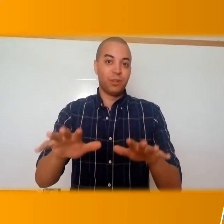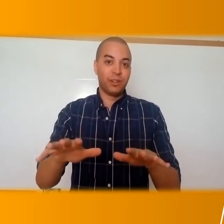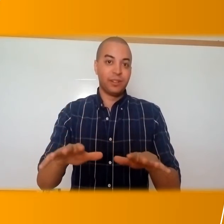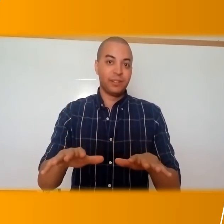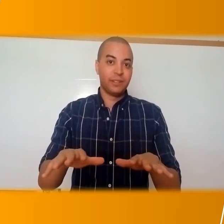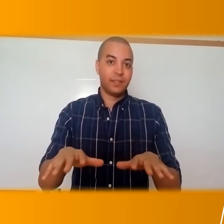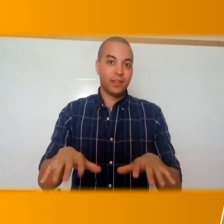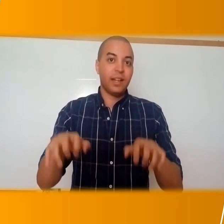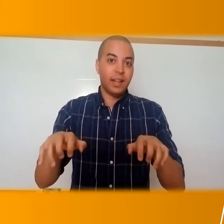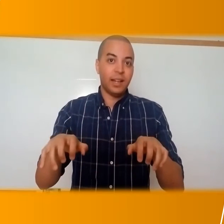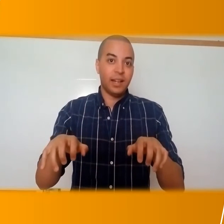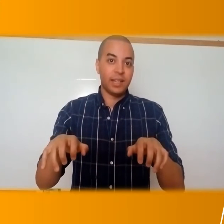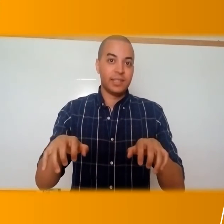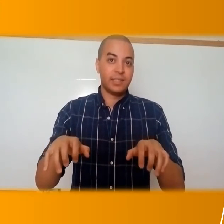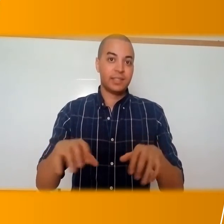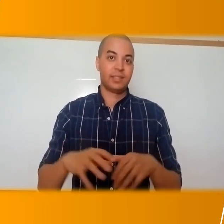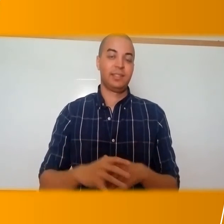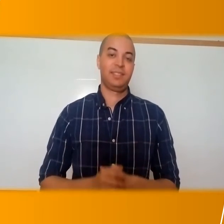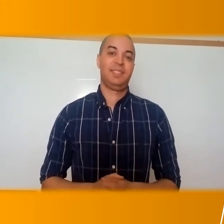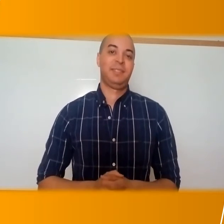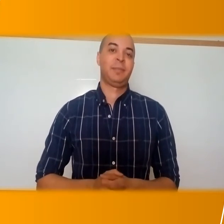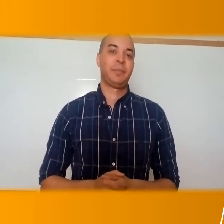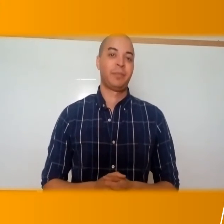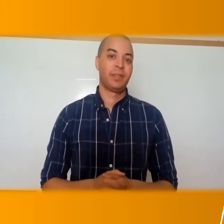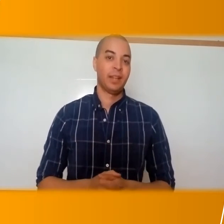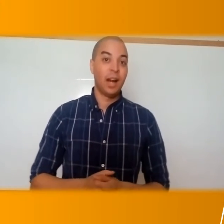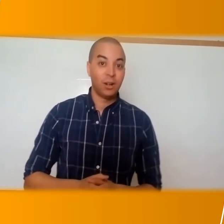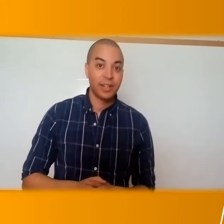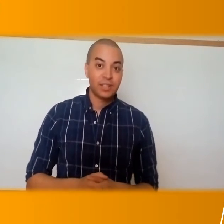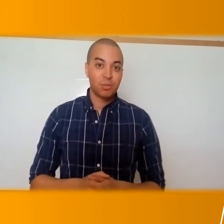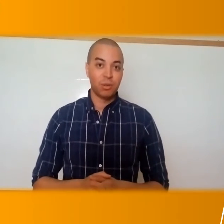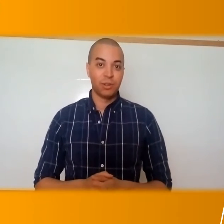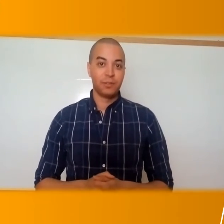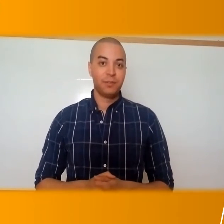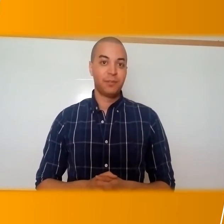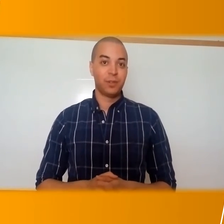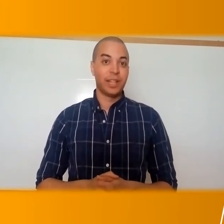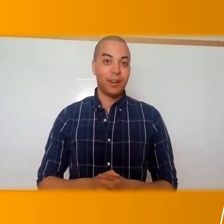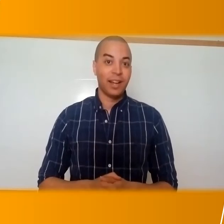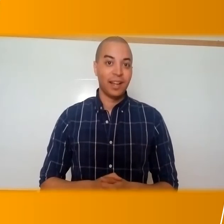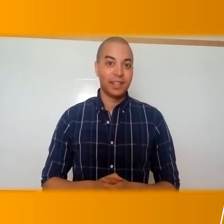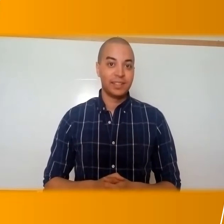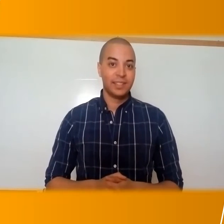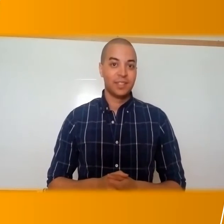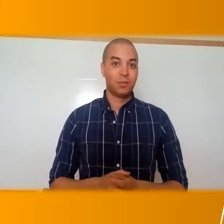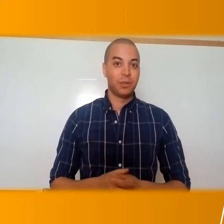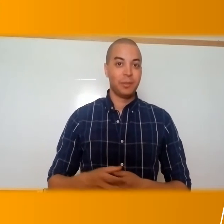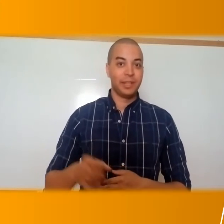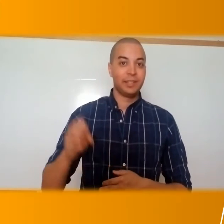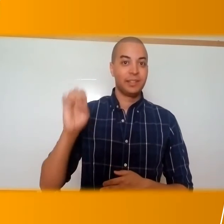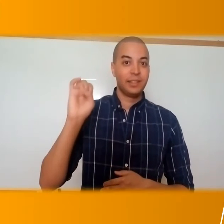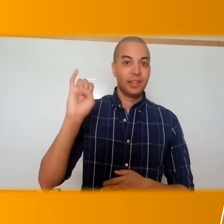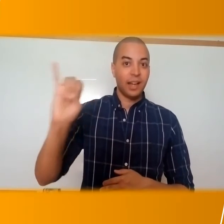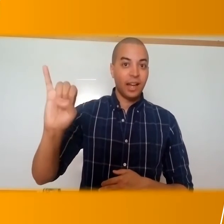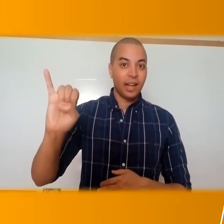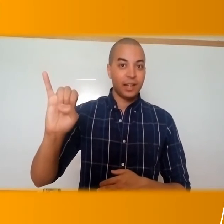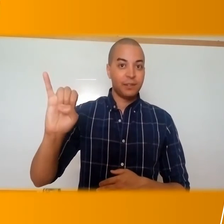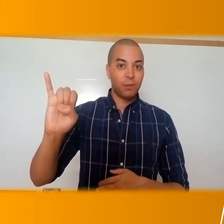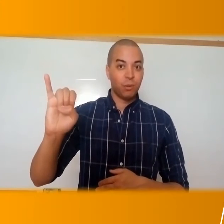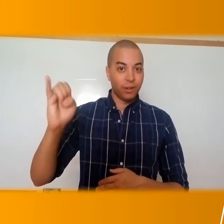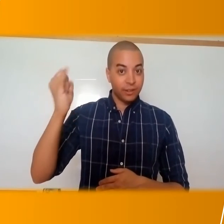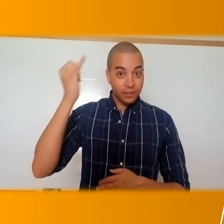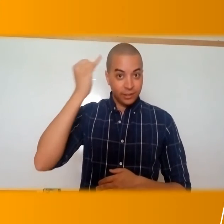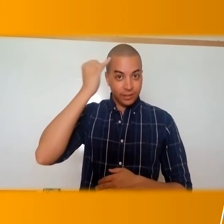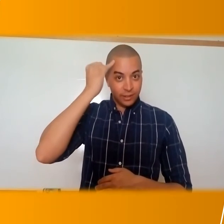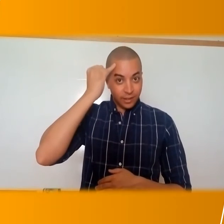for ice. Our next word for letter I is going to be I